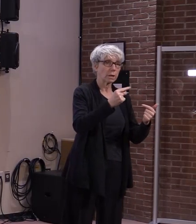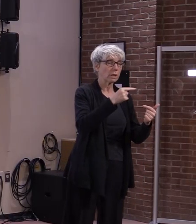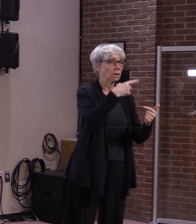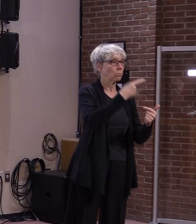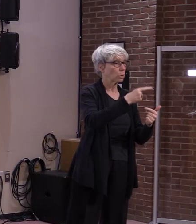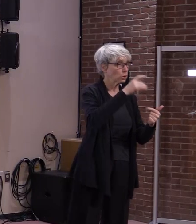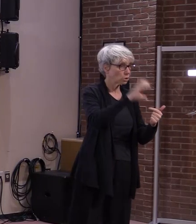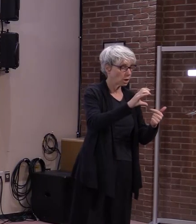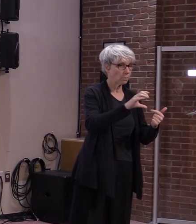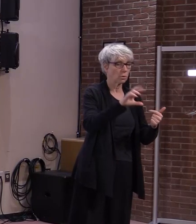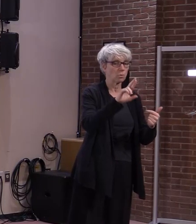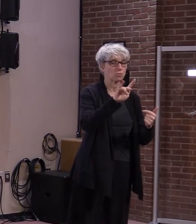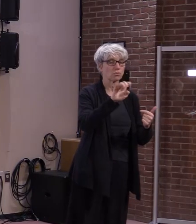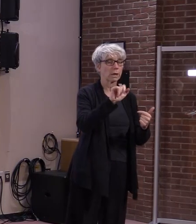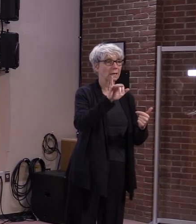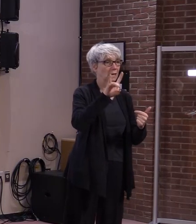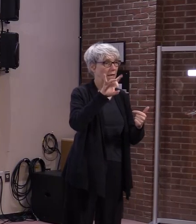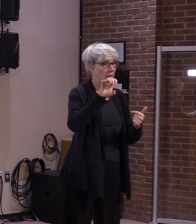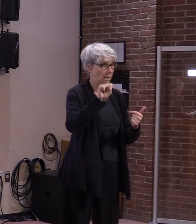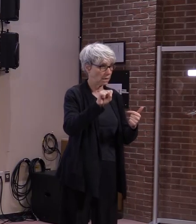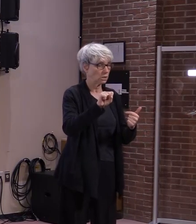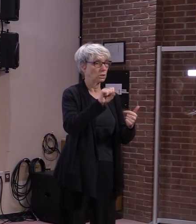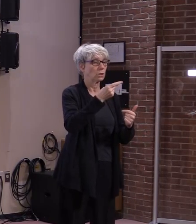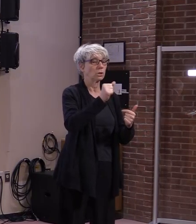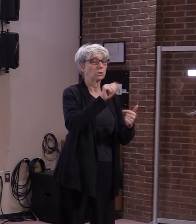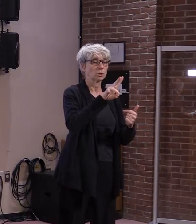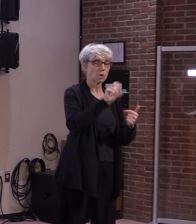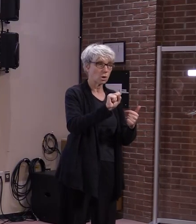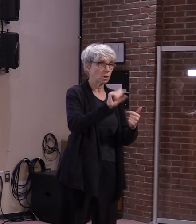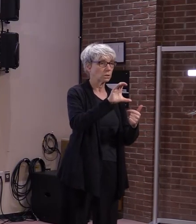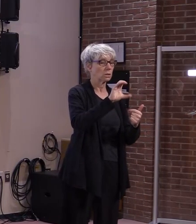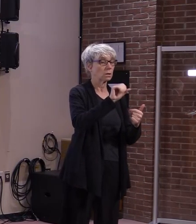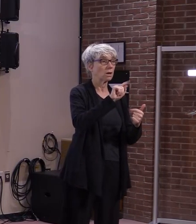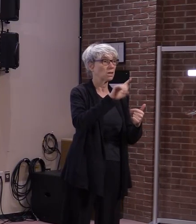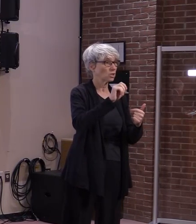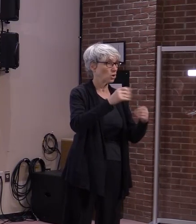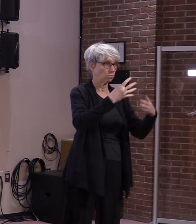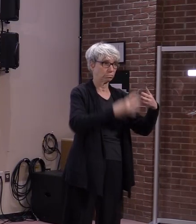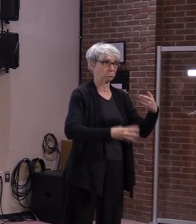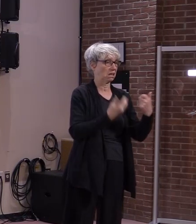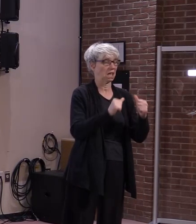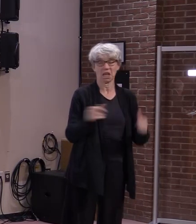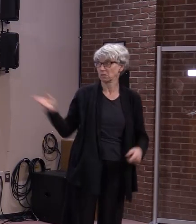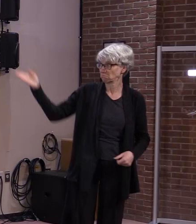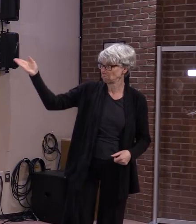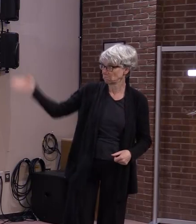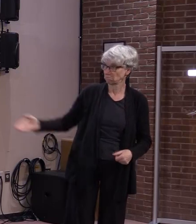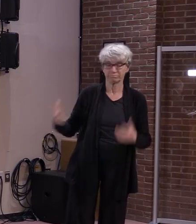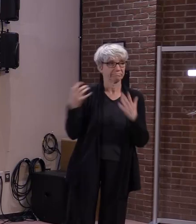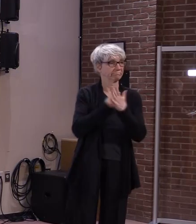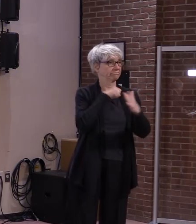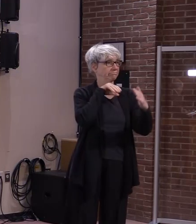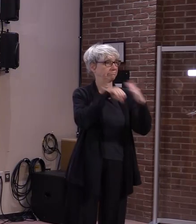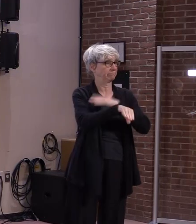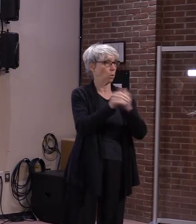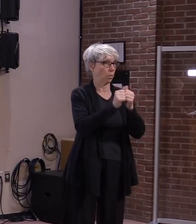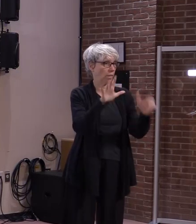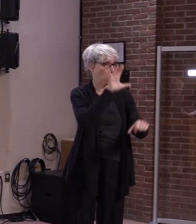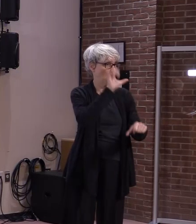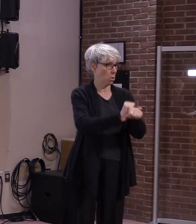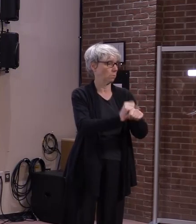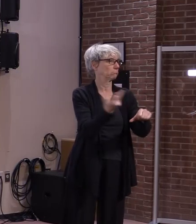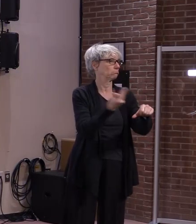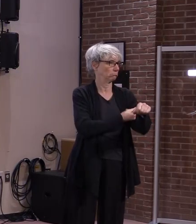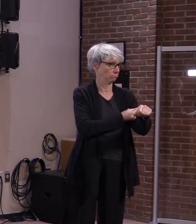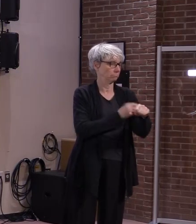32, Rite Aid, Shaw's Supermarket or Costco. Now, here's what to expect for pop up clinics this week.